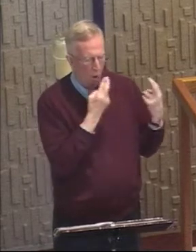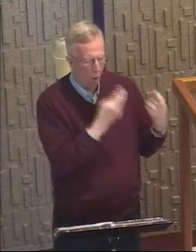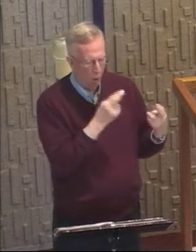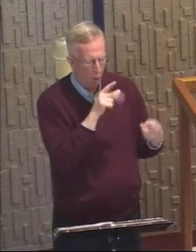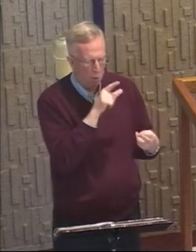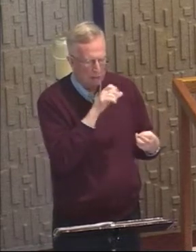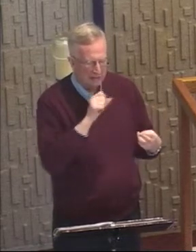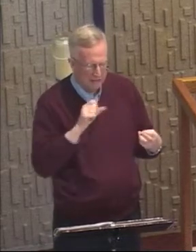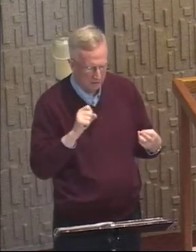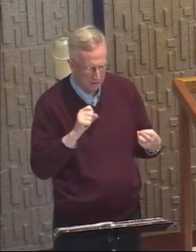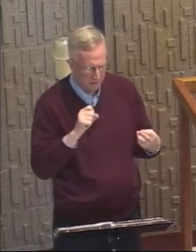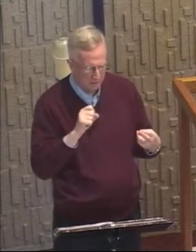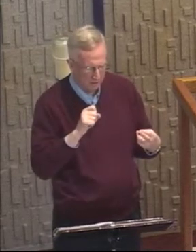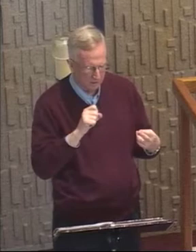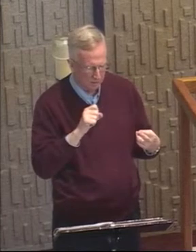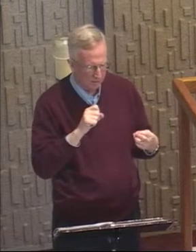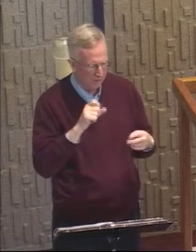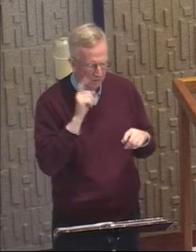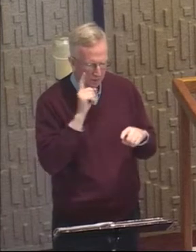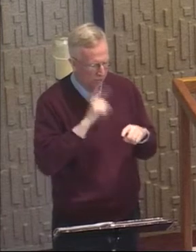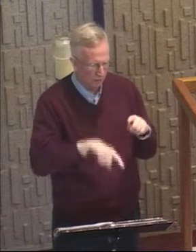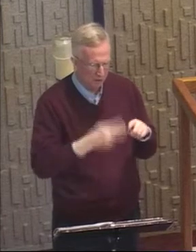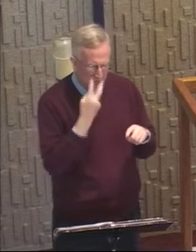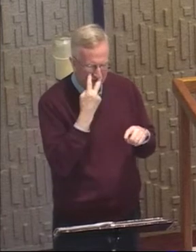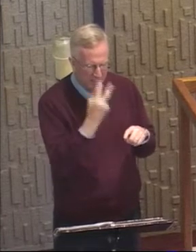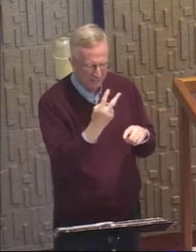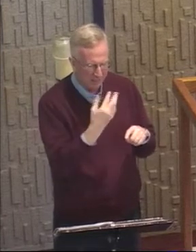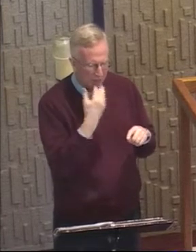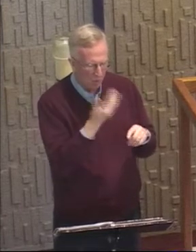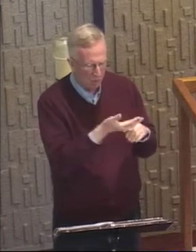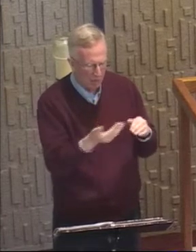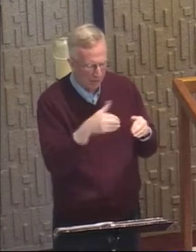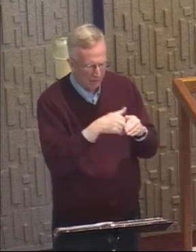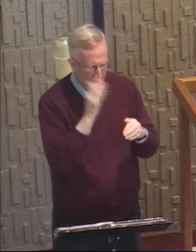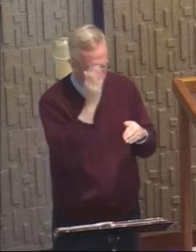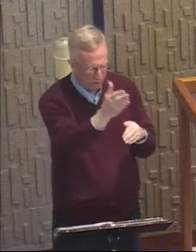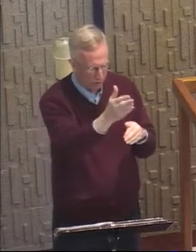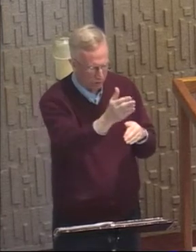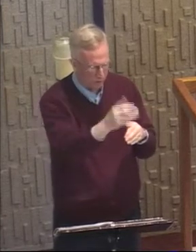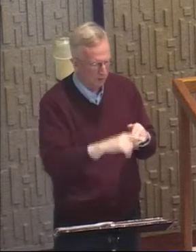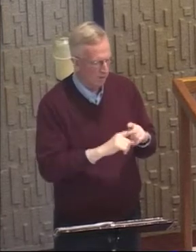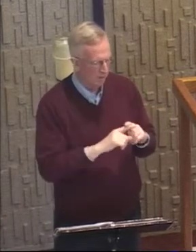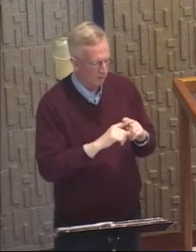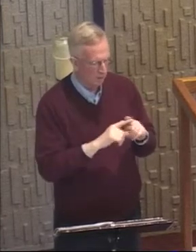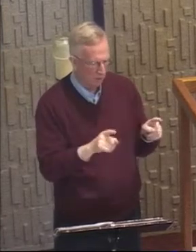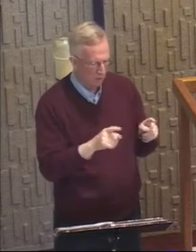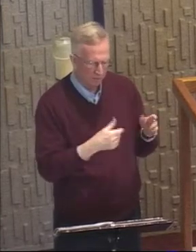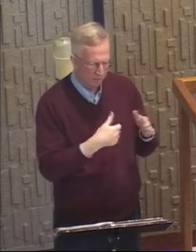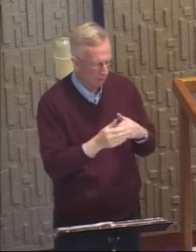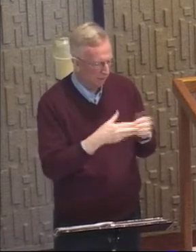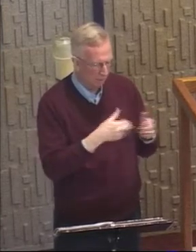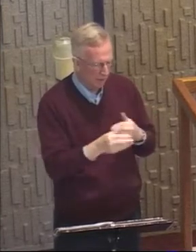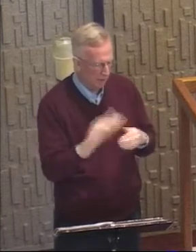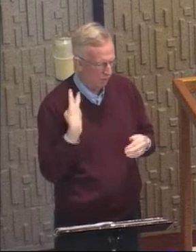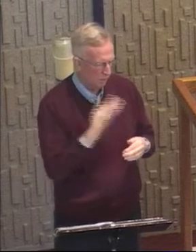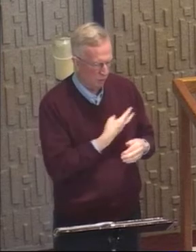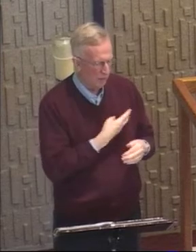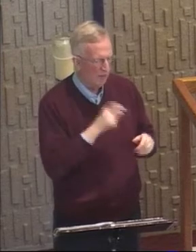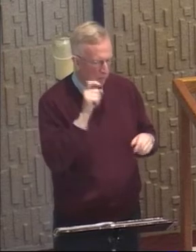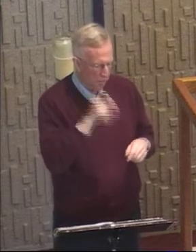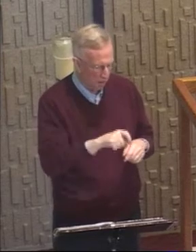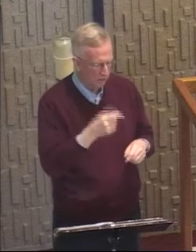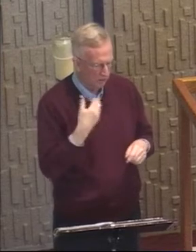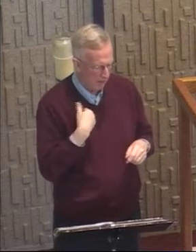see the light at the end of the tunnel. But nonetheless, we cannot be people without hope.